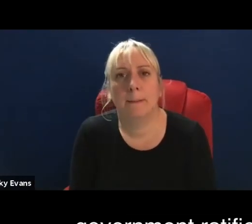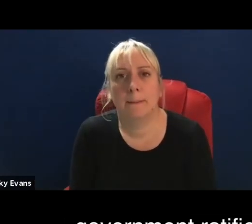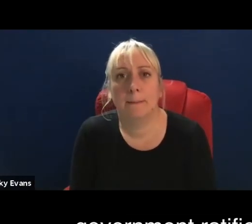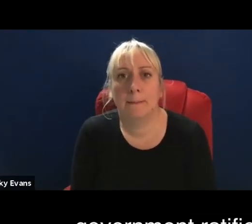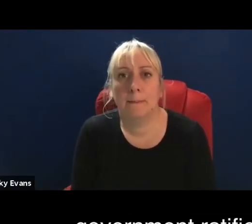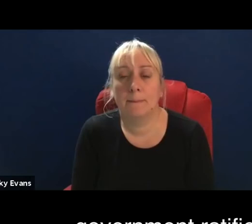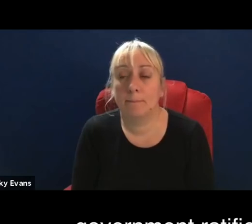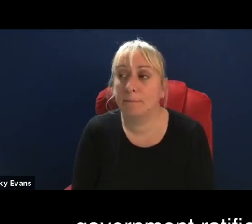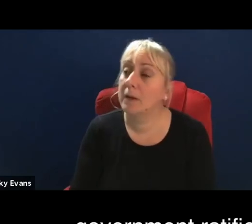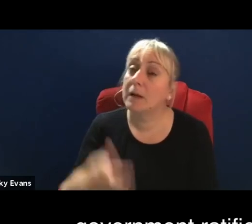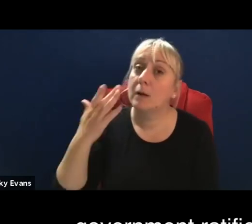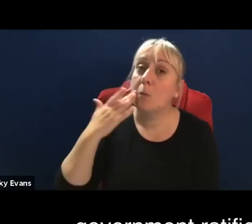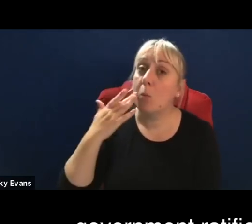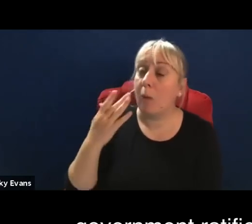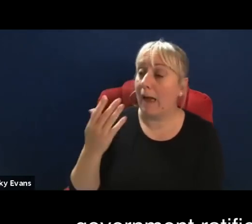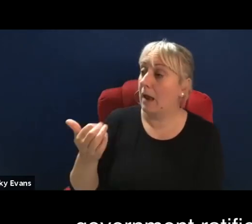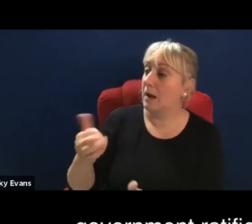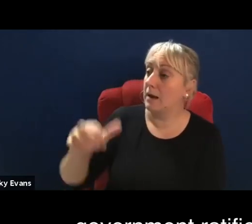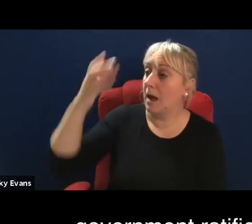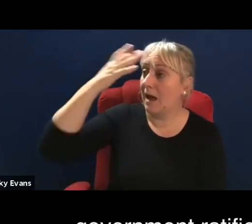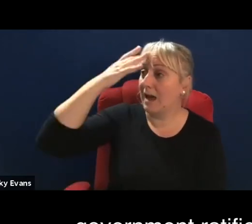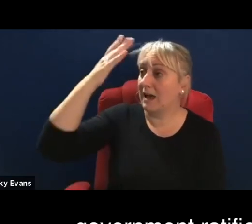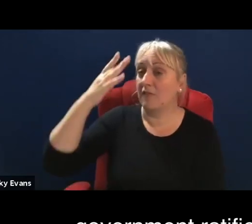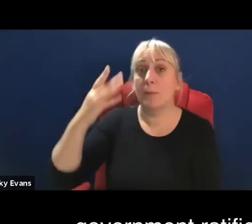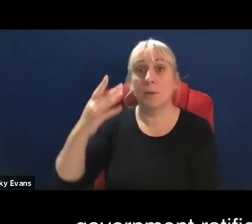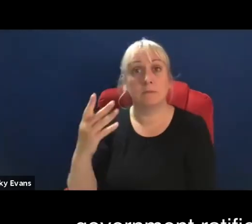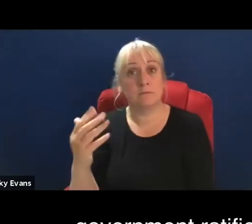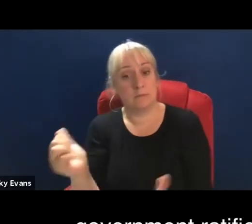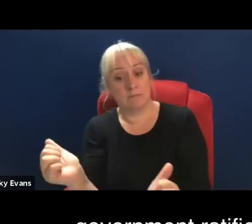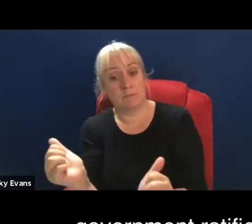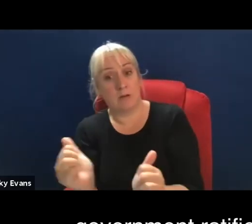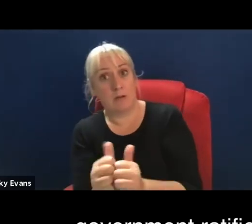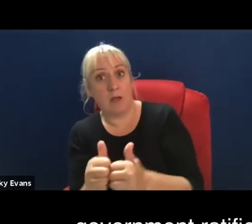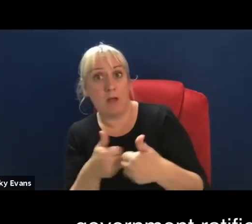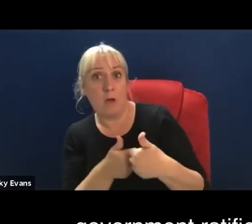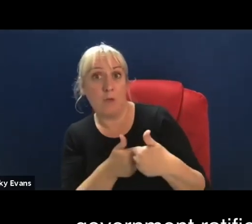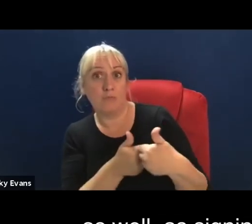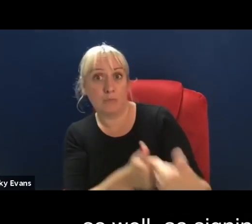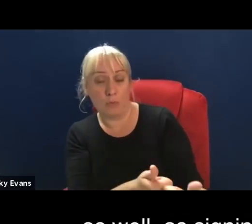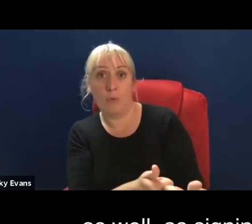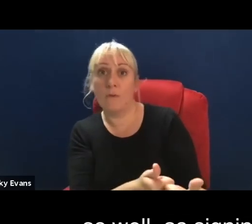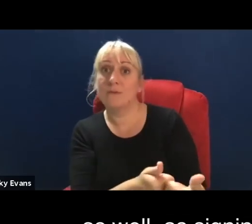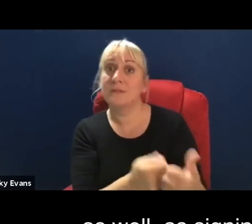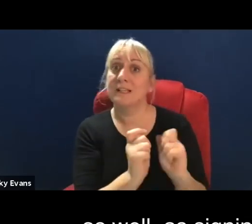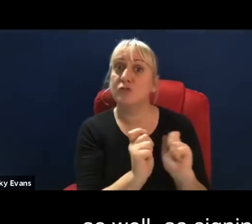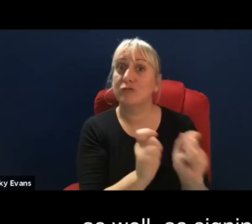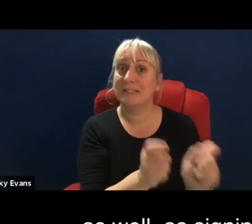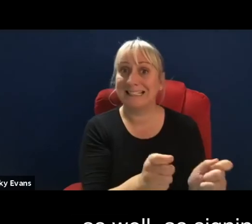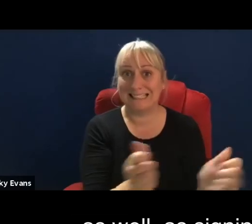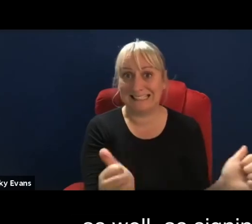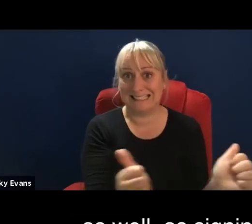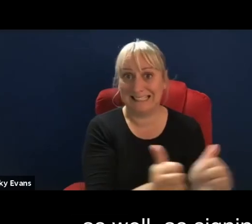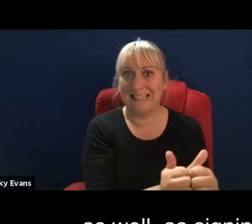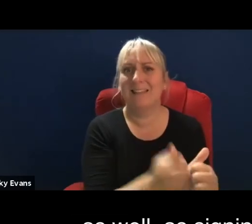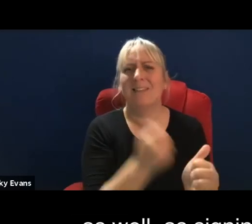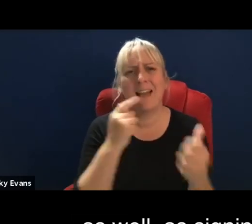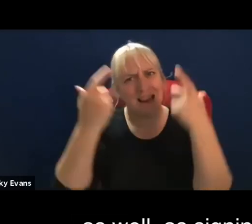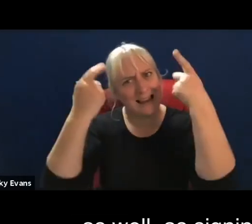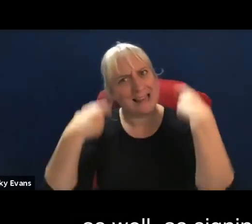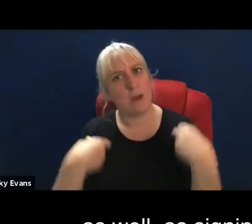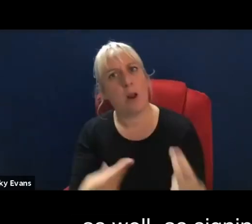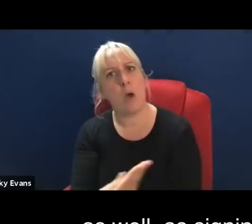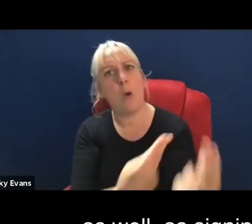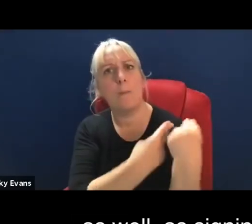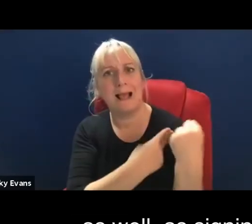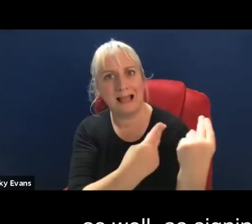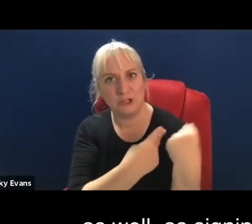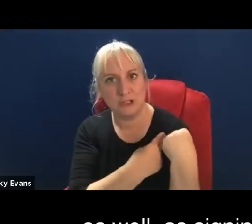state ratifies, when the government ratifies a treaty, it takes on legal obligations under international law. So as well